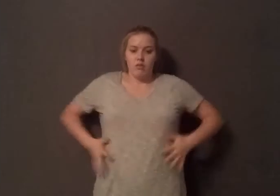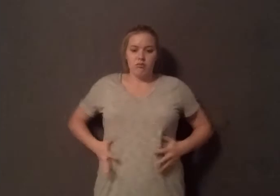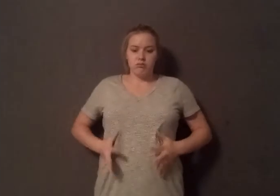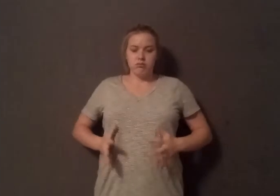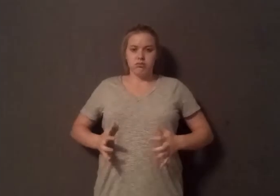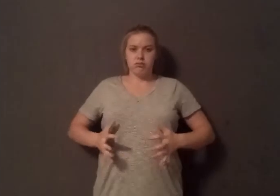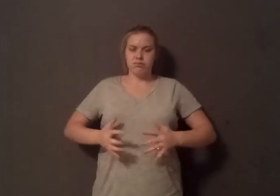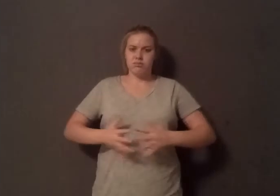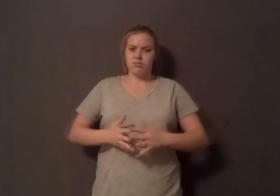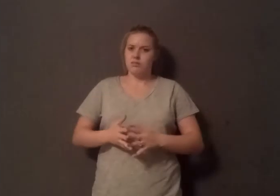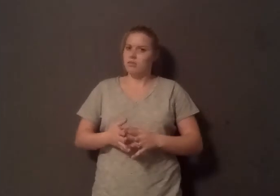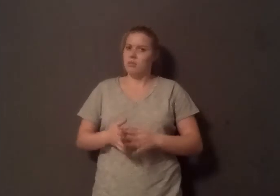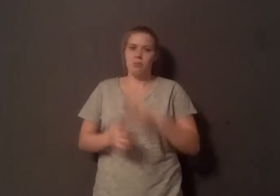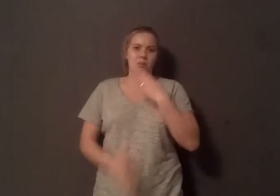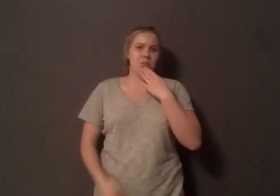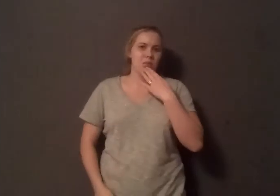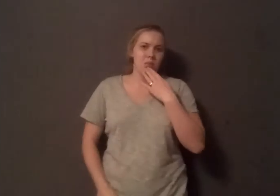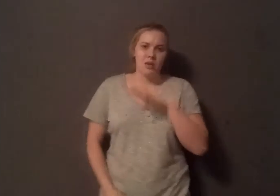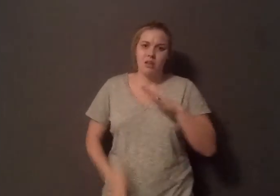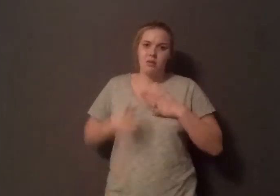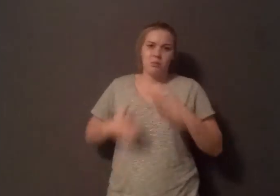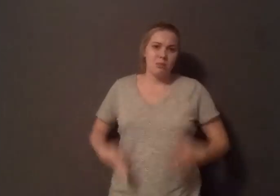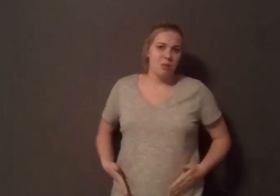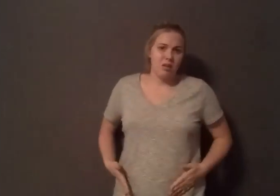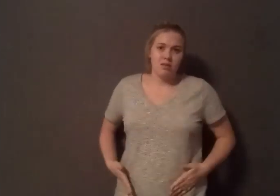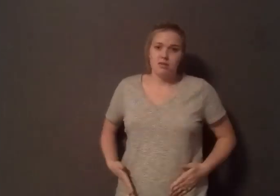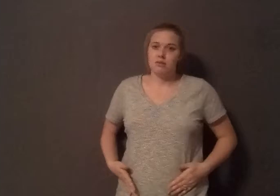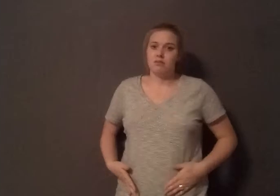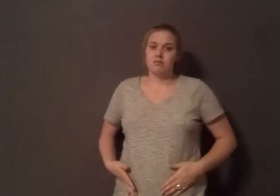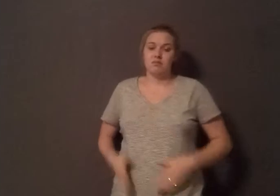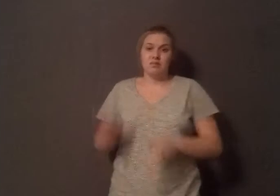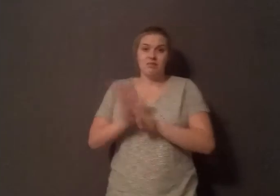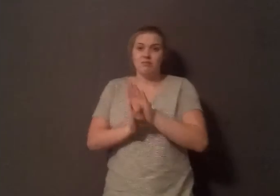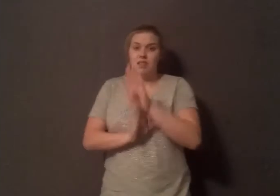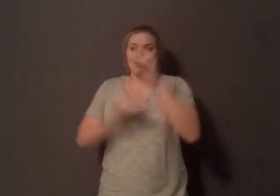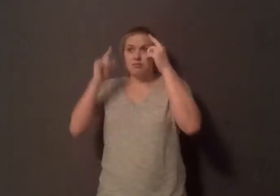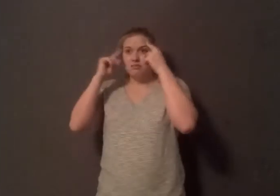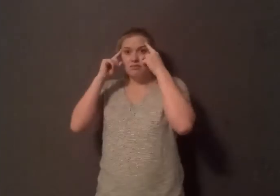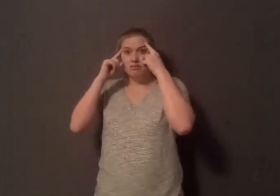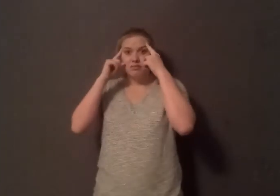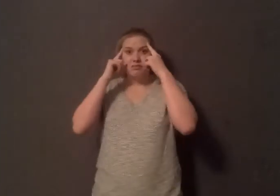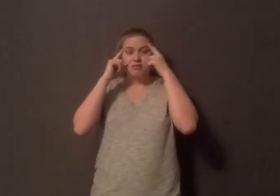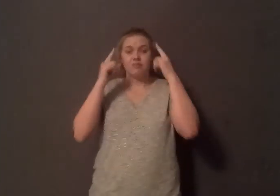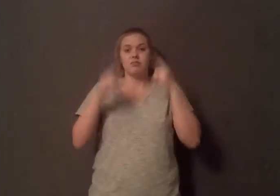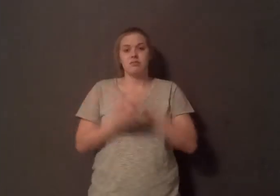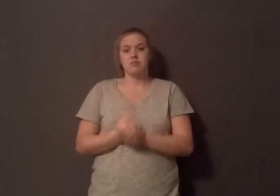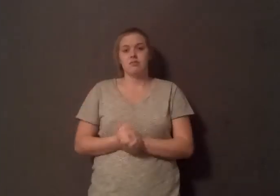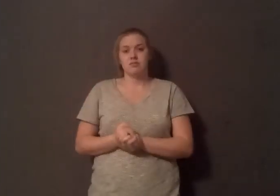which create reproductive abnormalities, developmental problems, and hormonal issues right as the child is developing, the